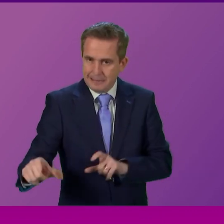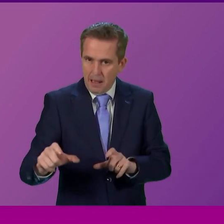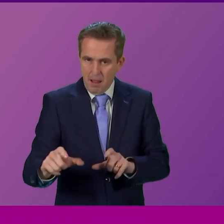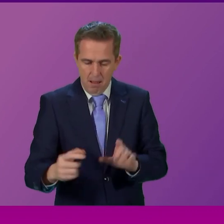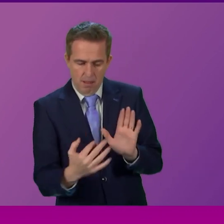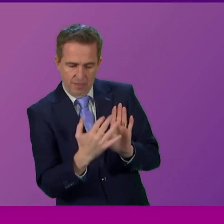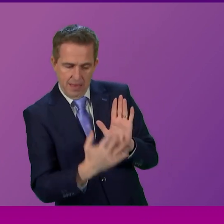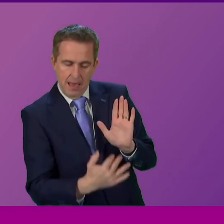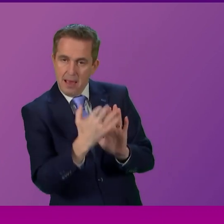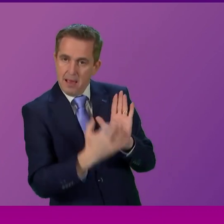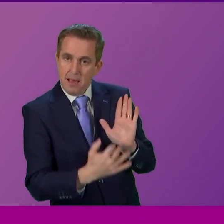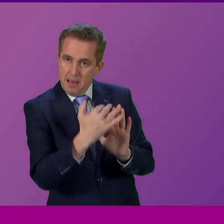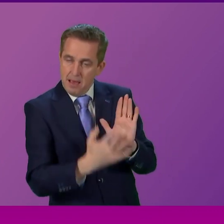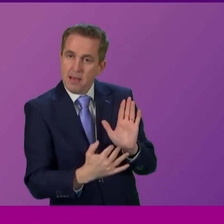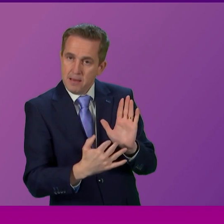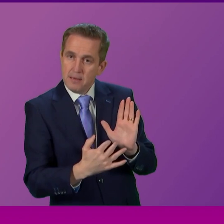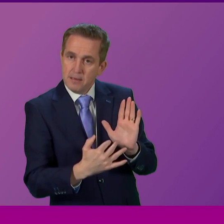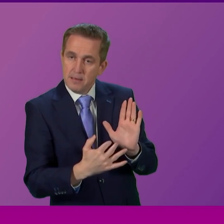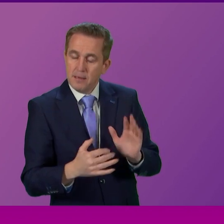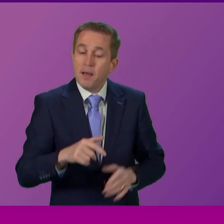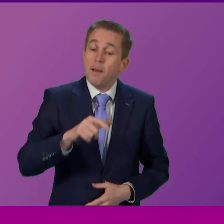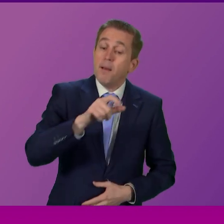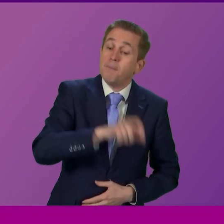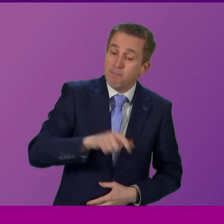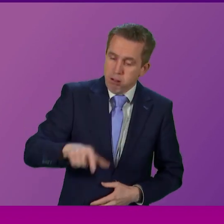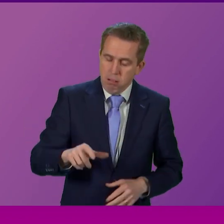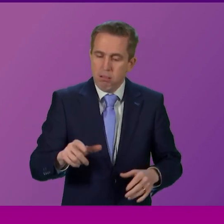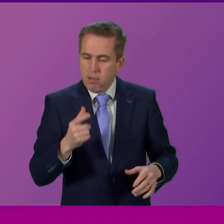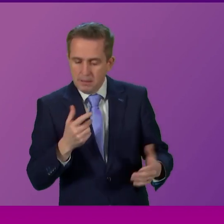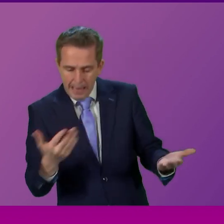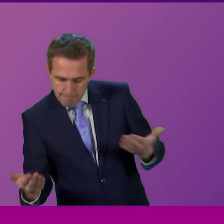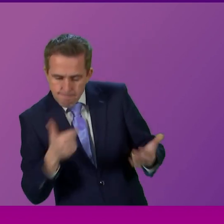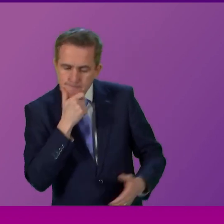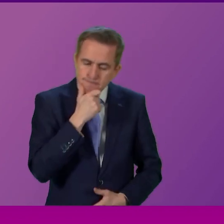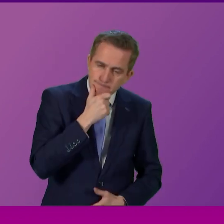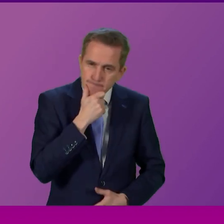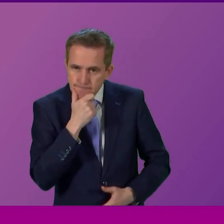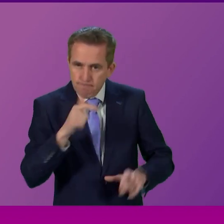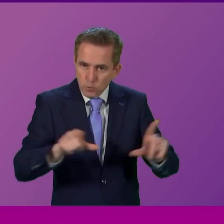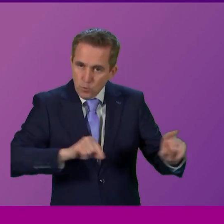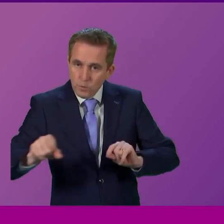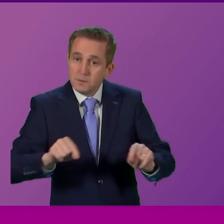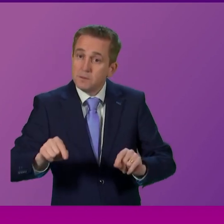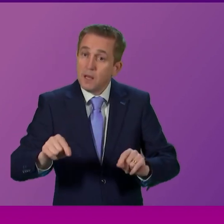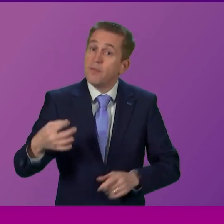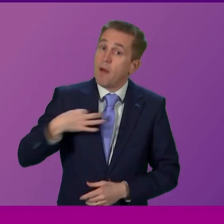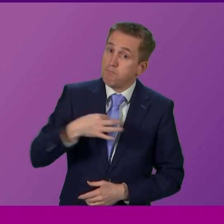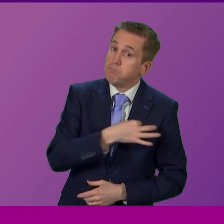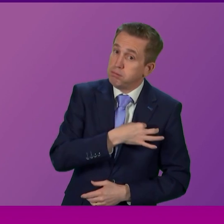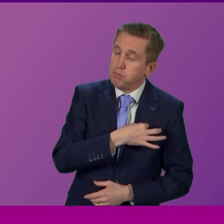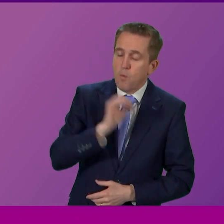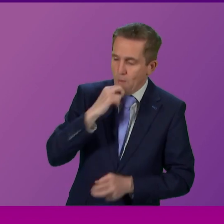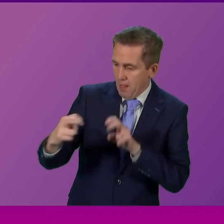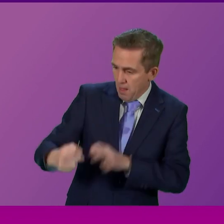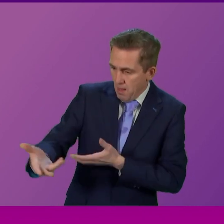they exist clinicians are very mindful of them they have these conversations that I mentioned in a